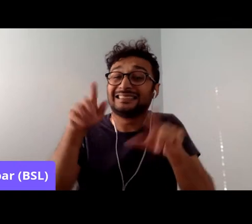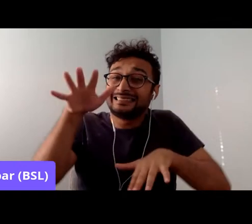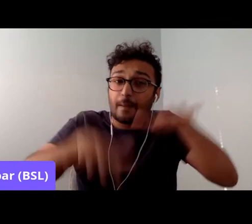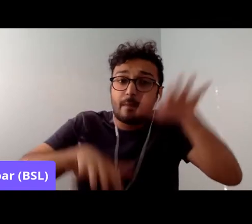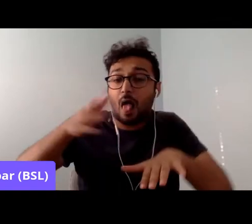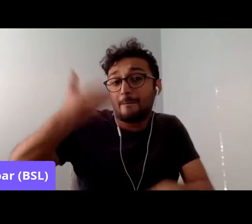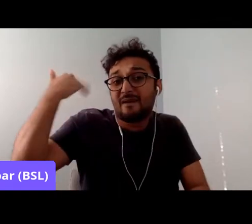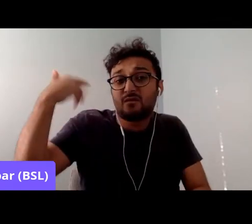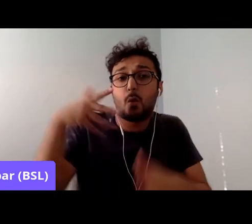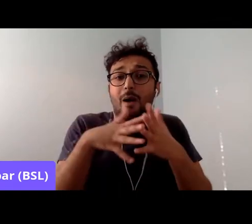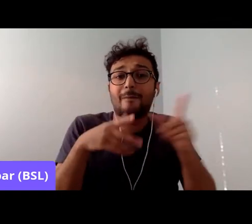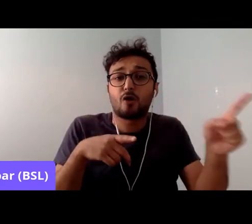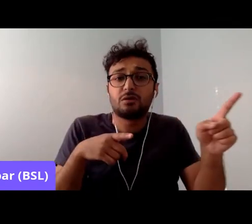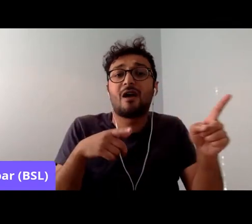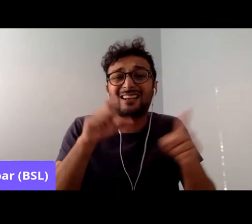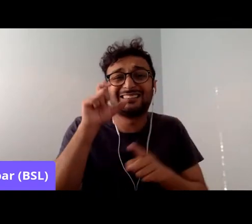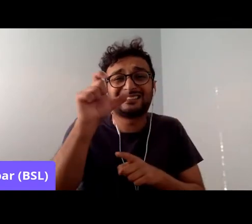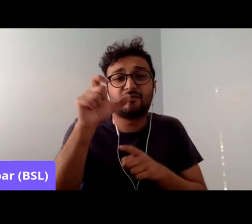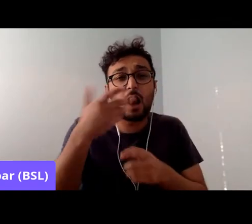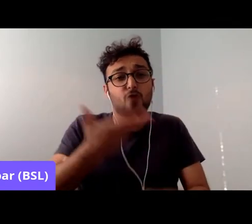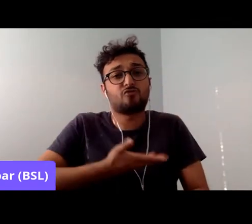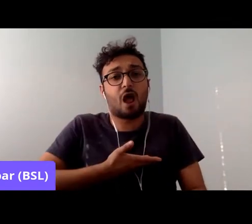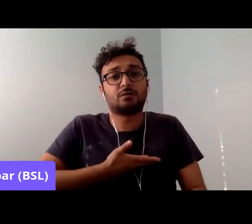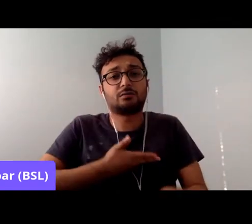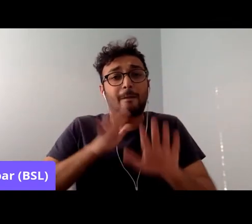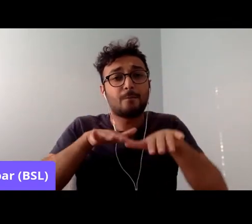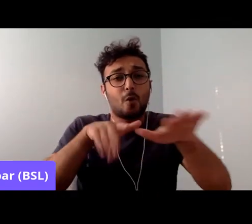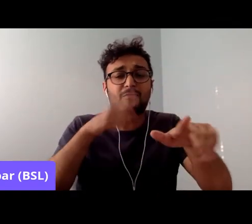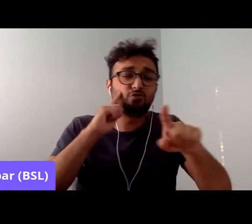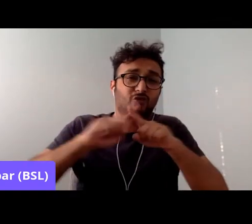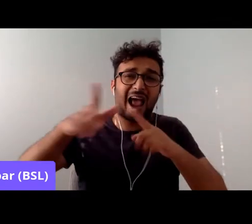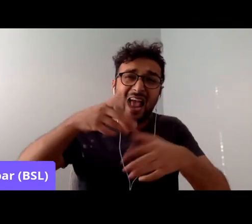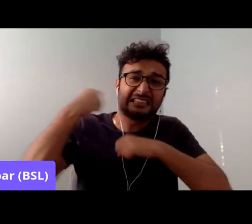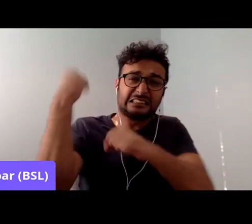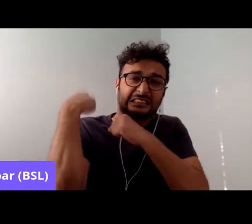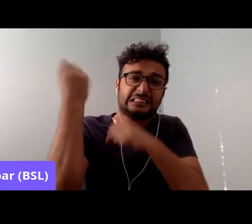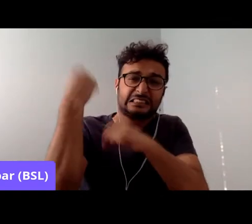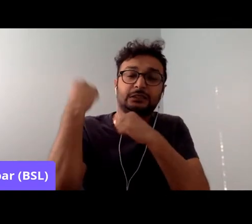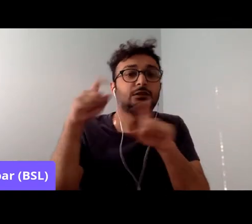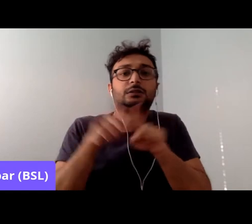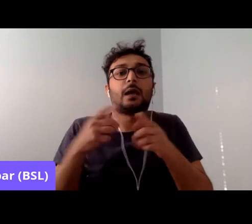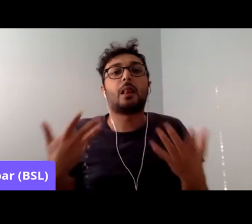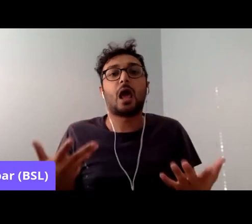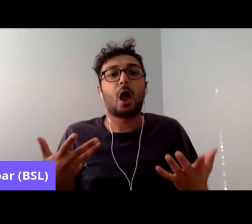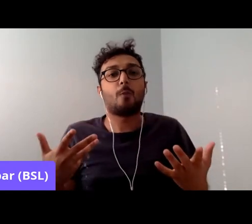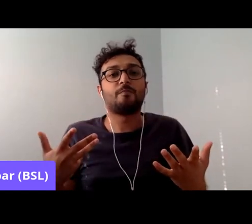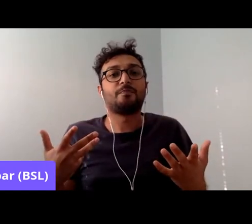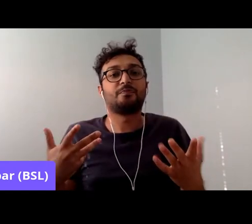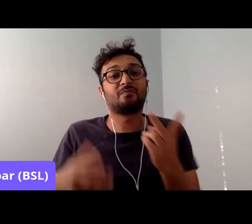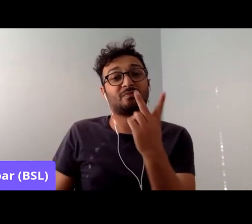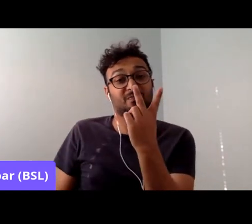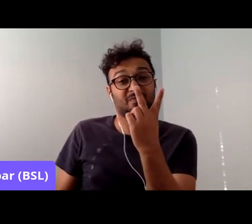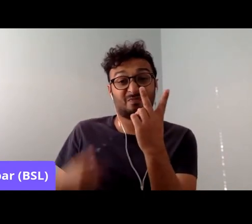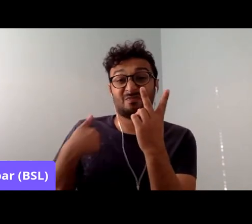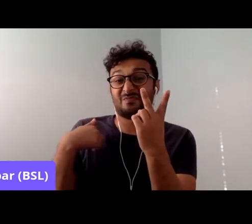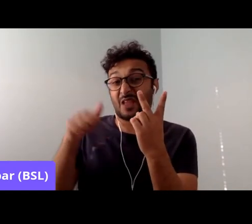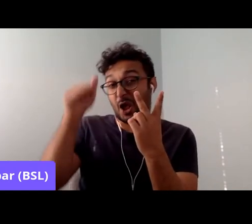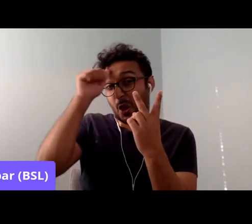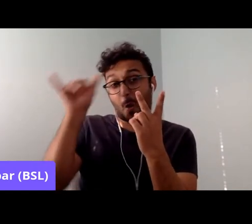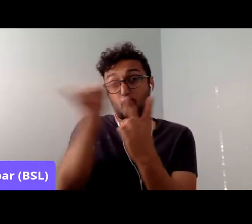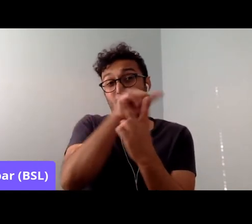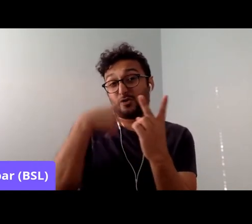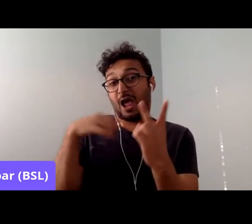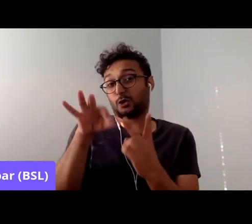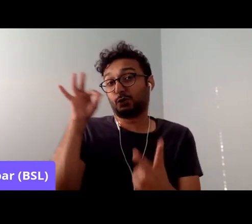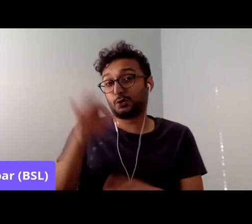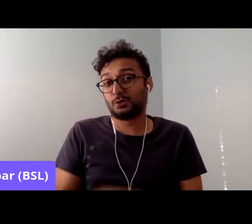we can keep our eyes on the prize. I know which choice I'm making. Thank you very much for inviting me to speak.